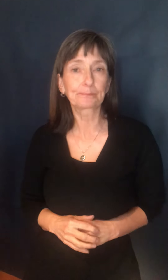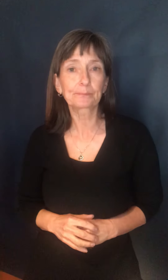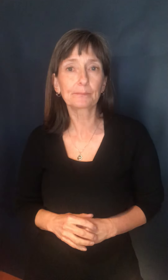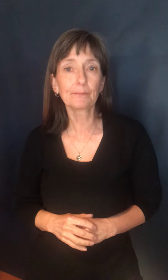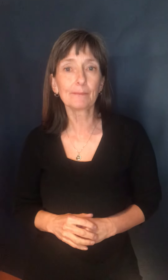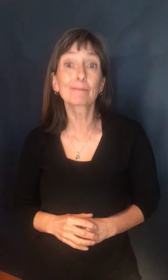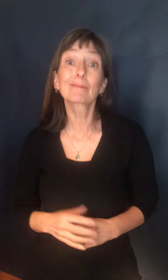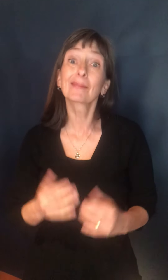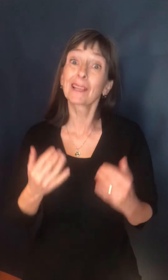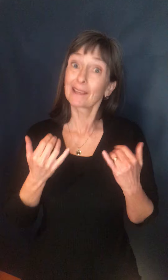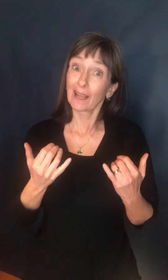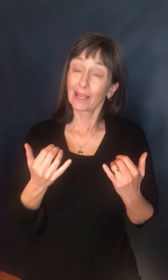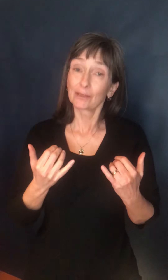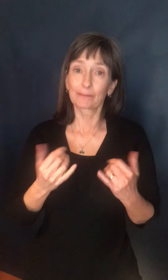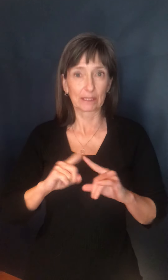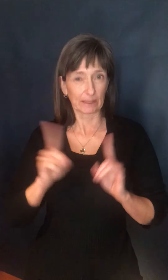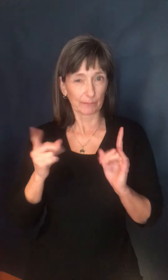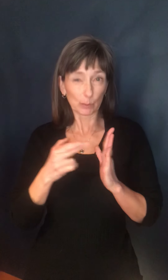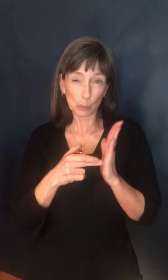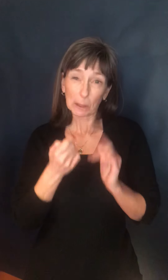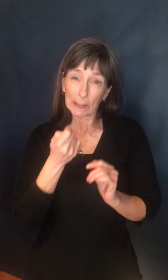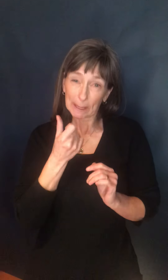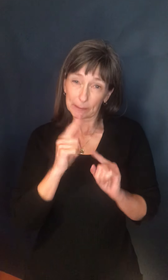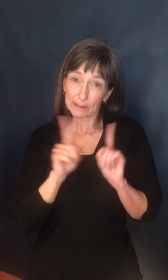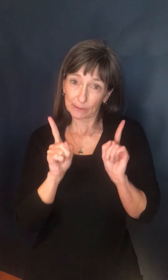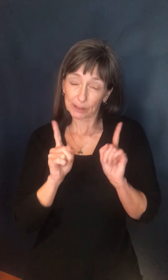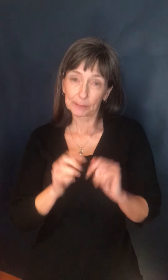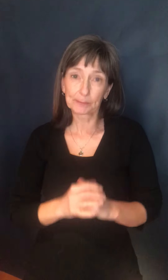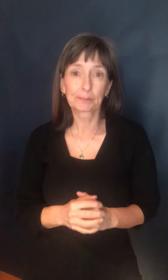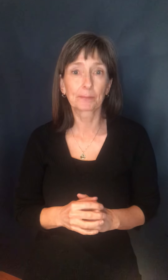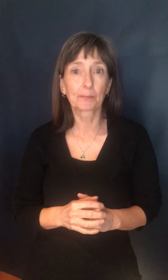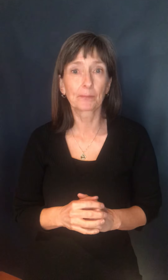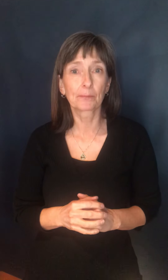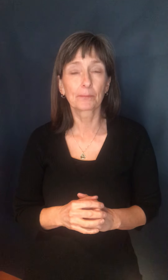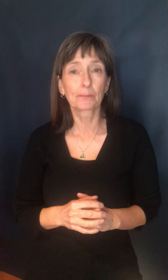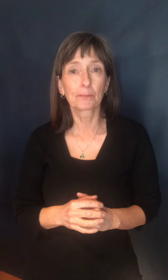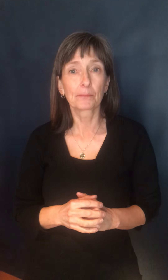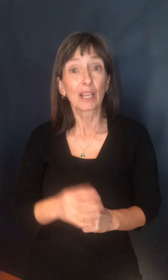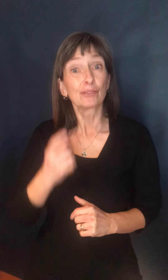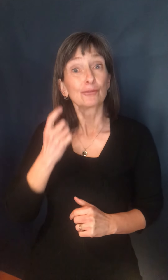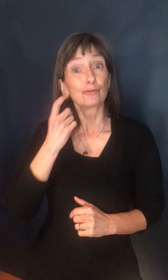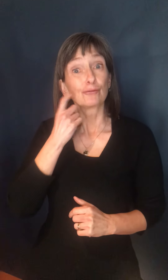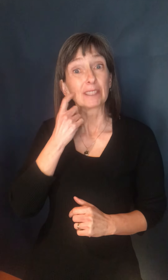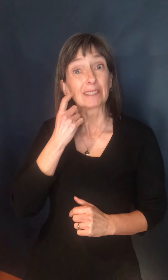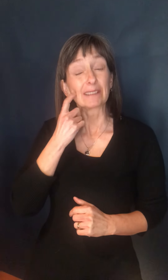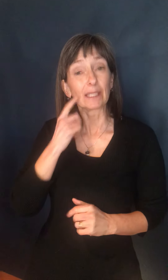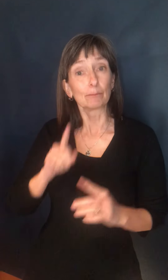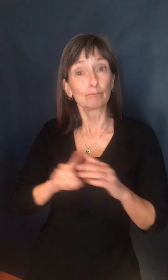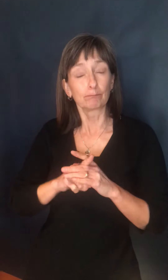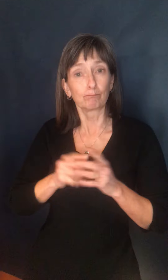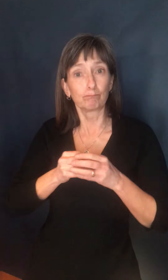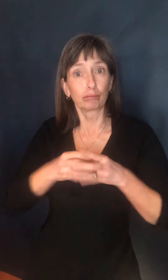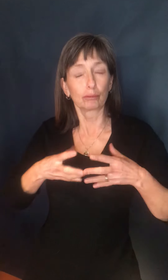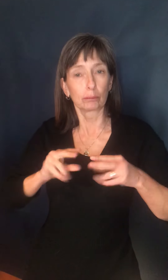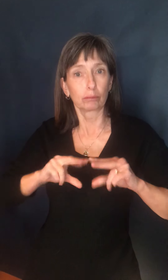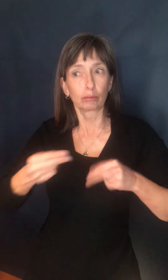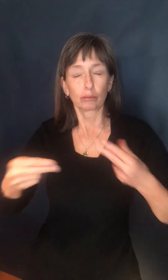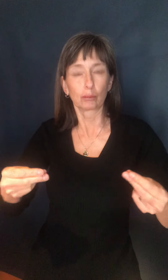need to do things a little differently. I think it's safe to say we are all startled by this outbreak and how rapidly it escalated, and we don't want to be